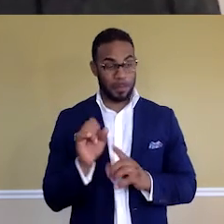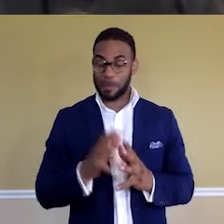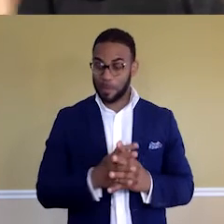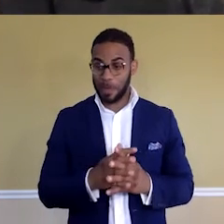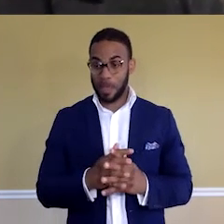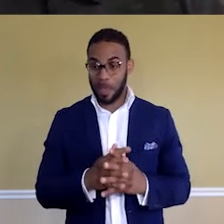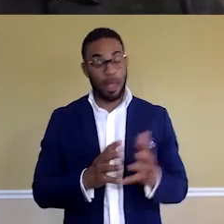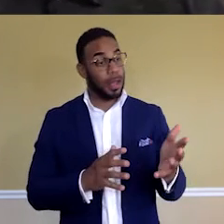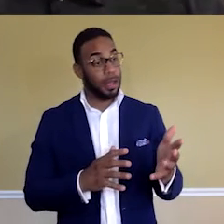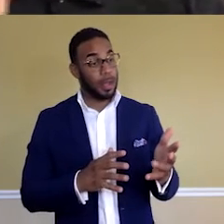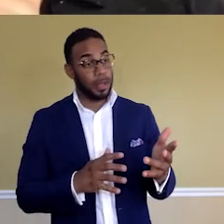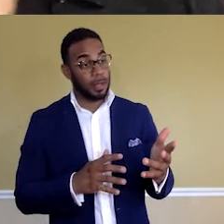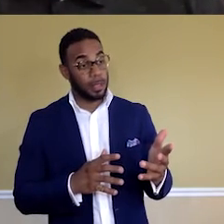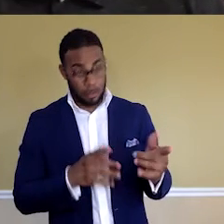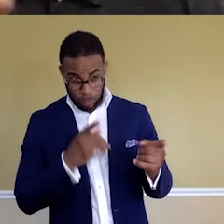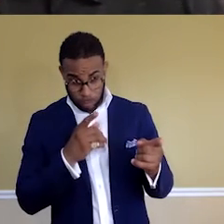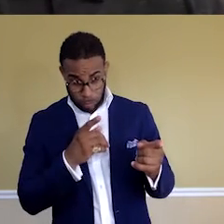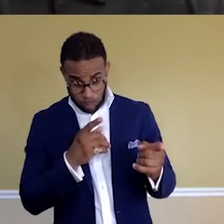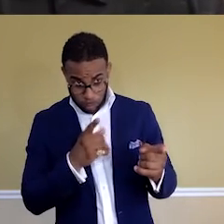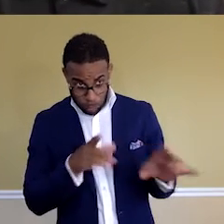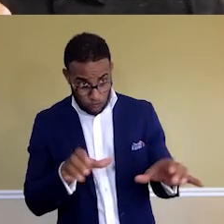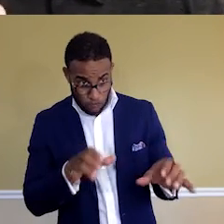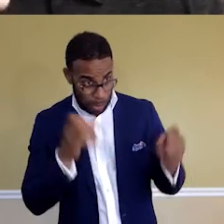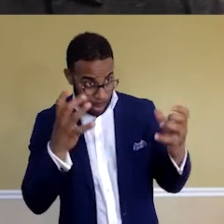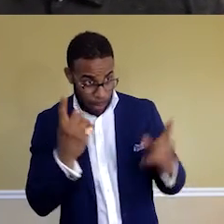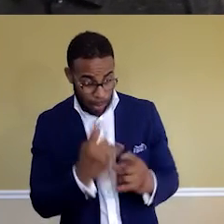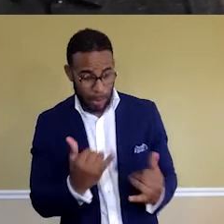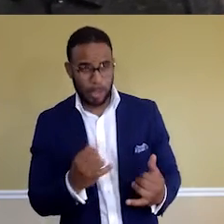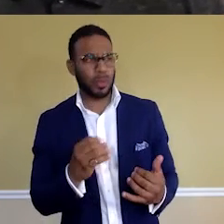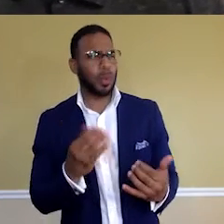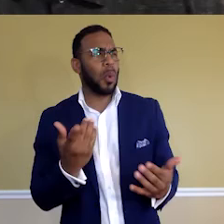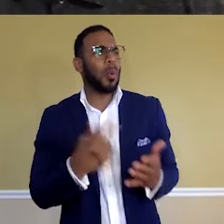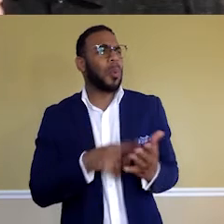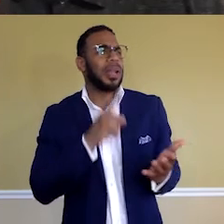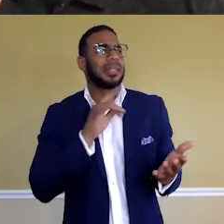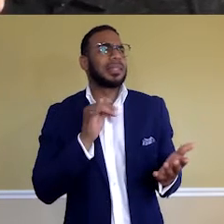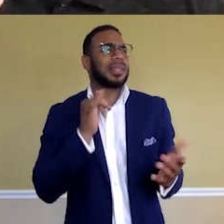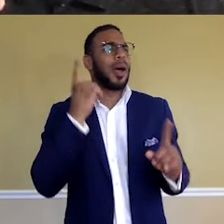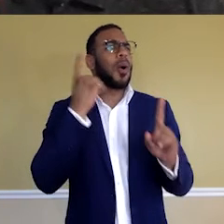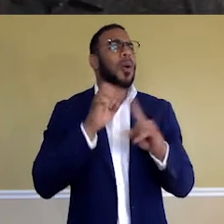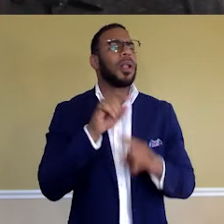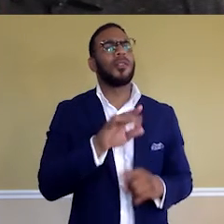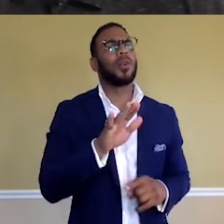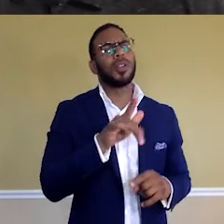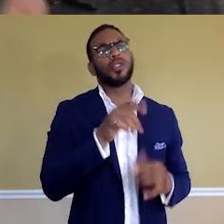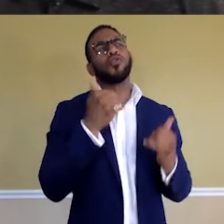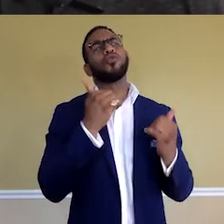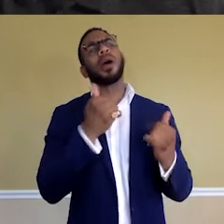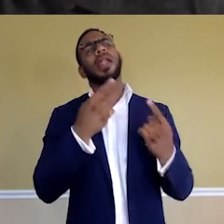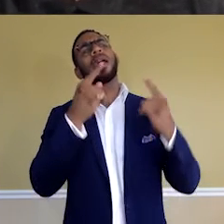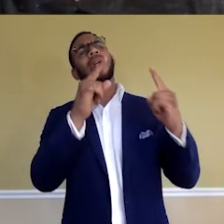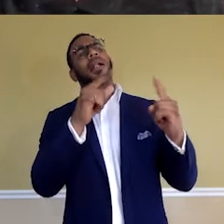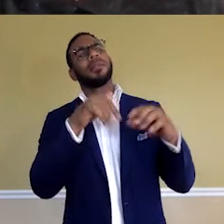you're doing a lot right now. So, like, what is a goal of yours that you're trying to accomplish in this industry?